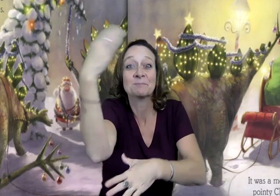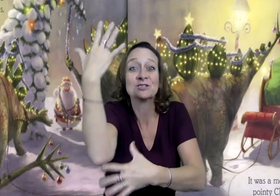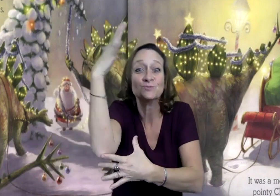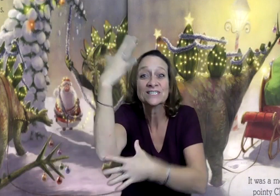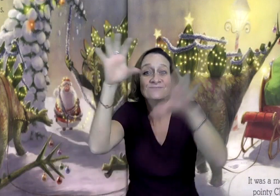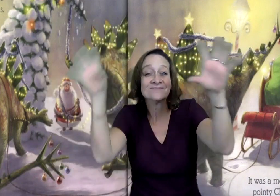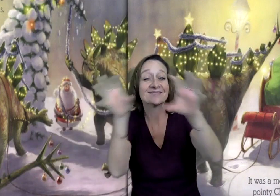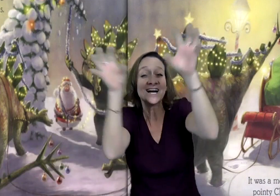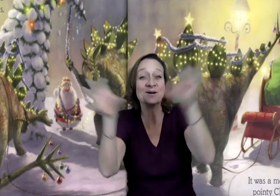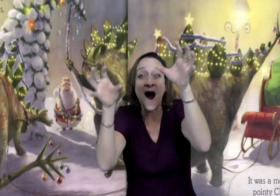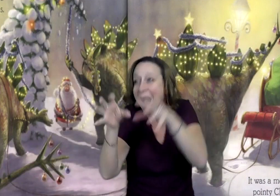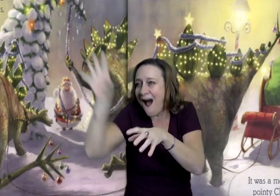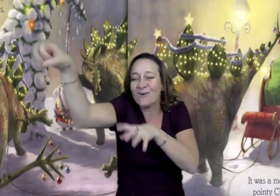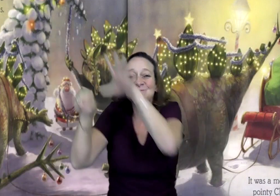pointy Christmas.